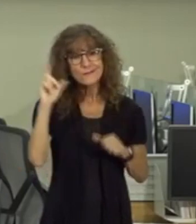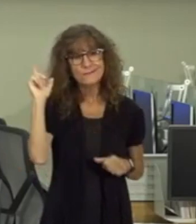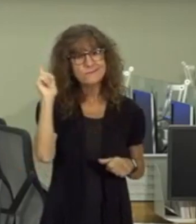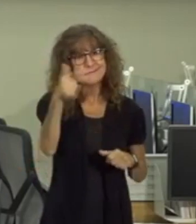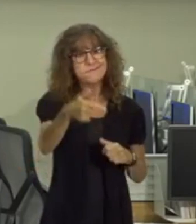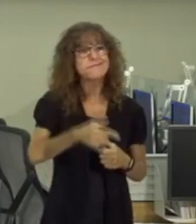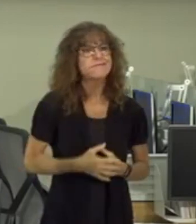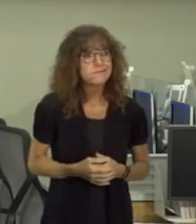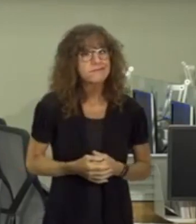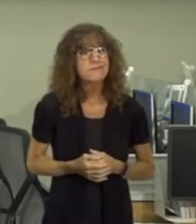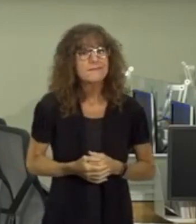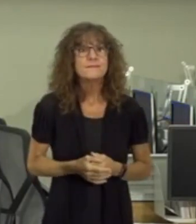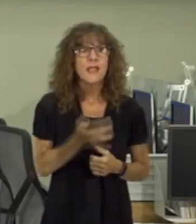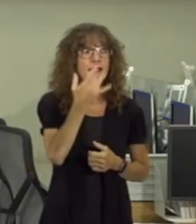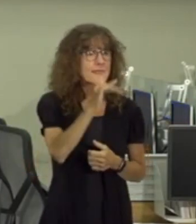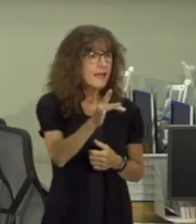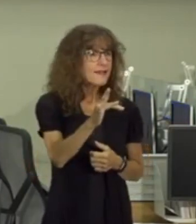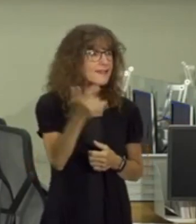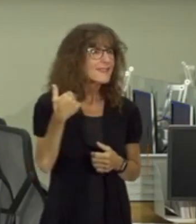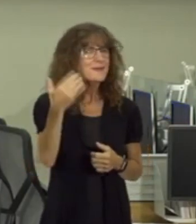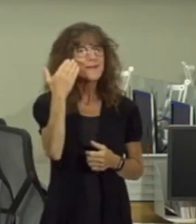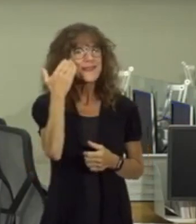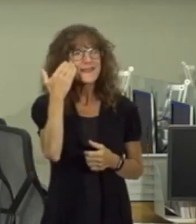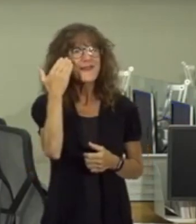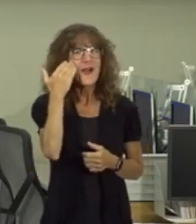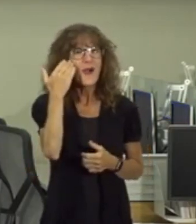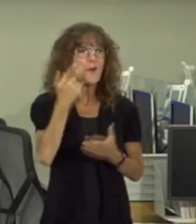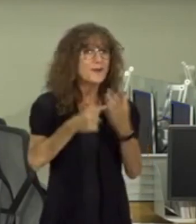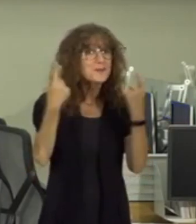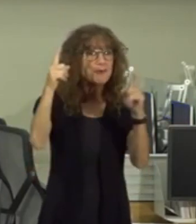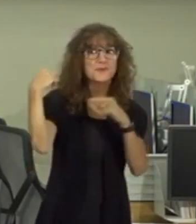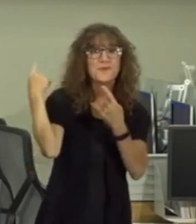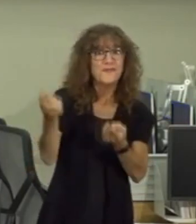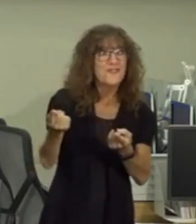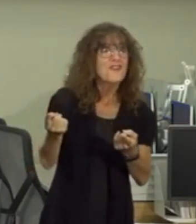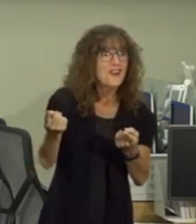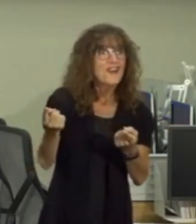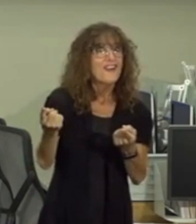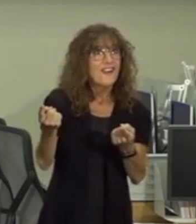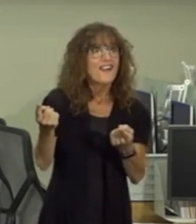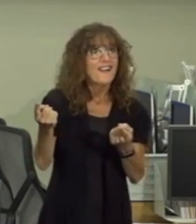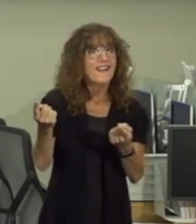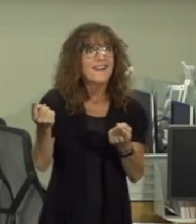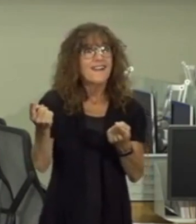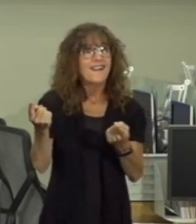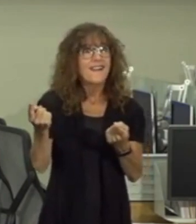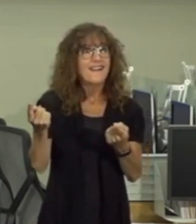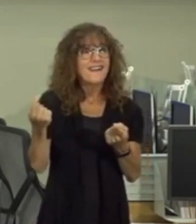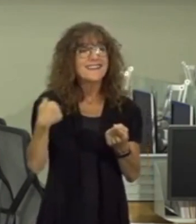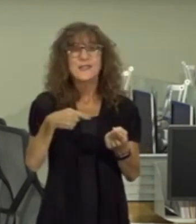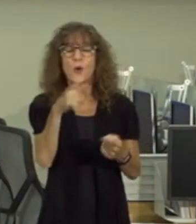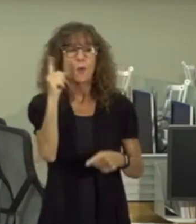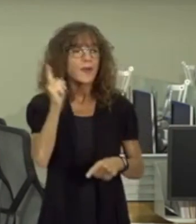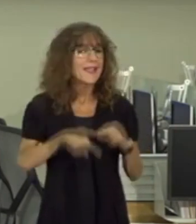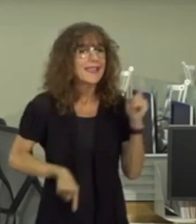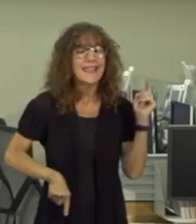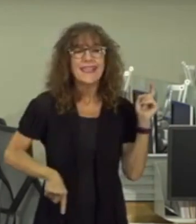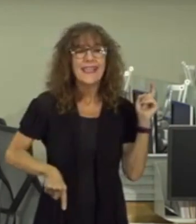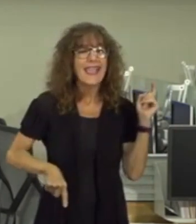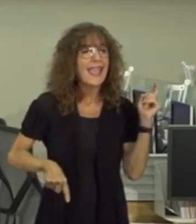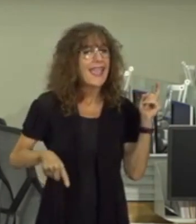fortunately we know what has worked so far so we can't let up